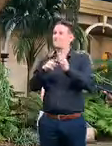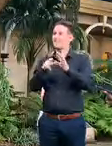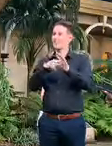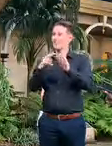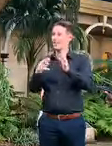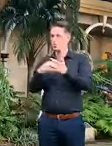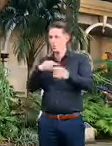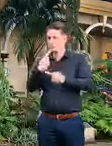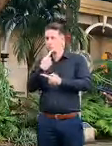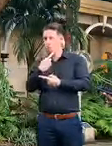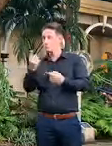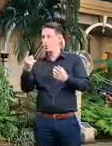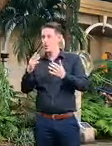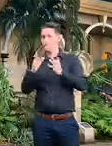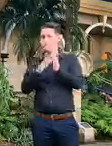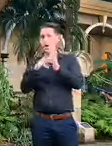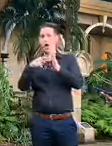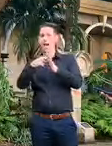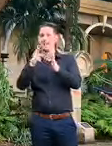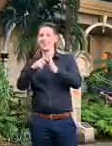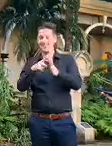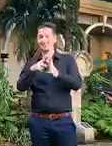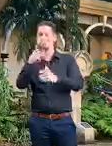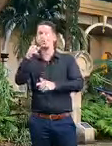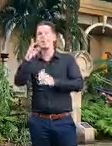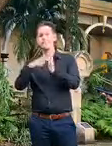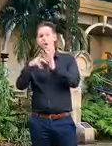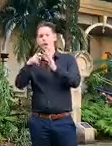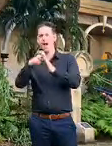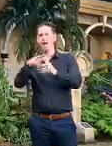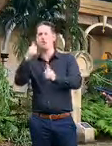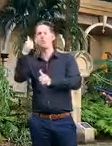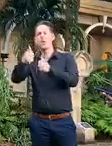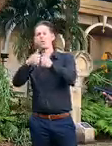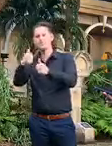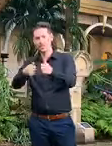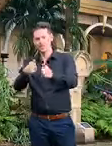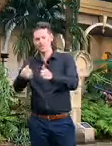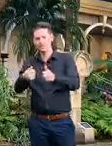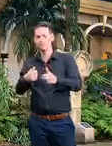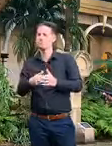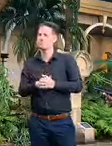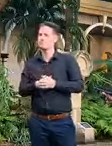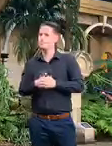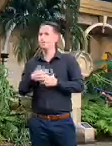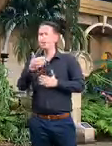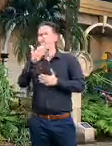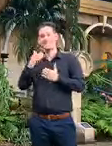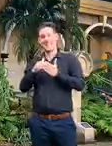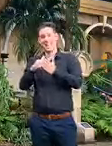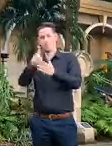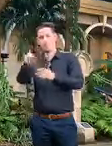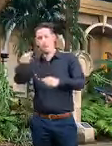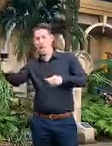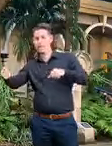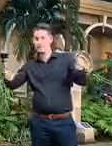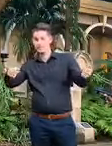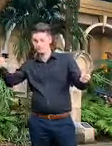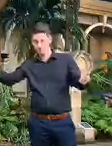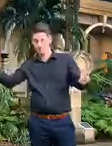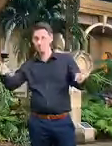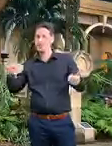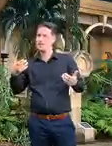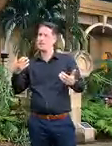yeah uh mike well done and uh can i just say now's the time to help your neighbors and if we had